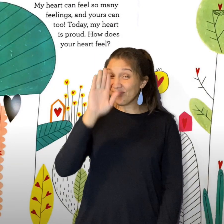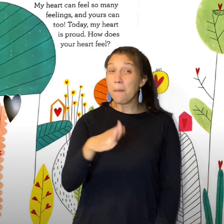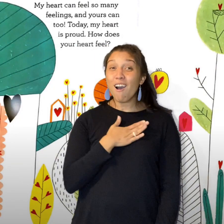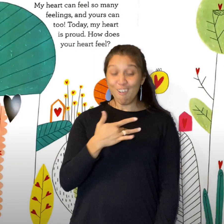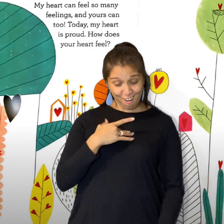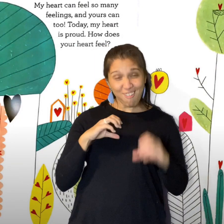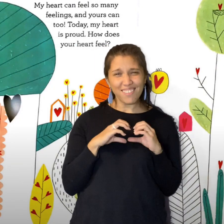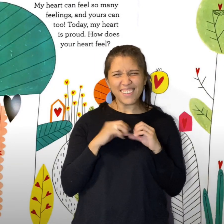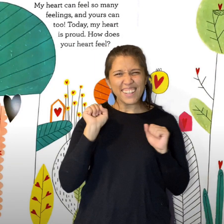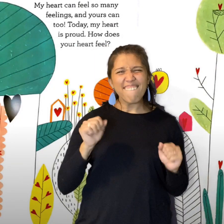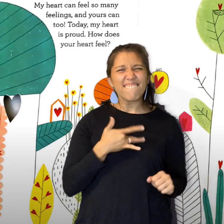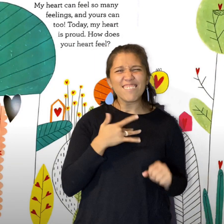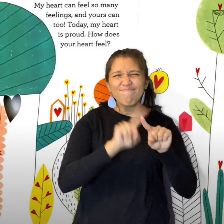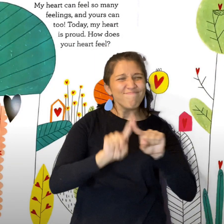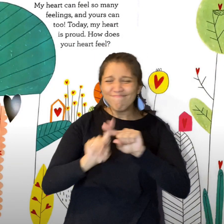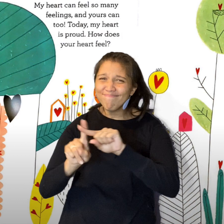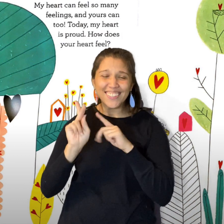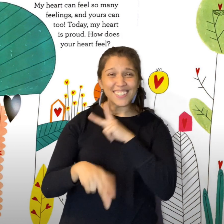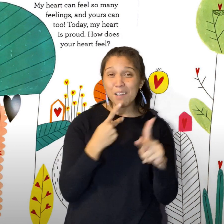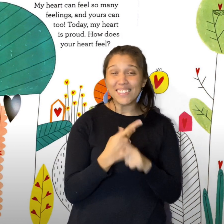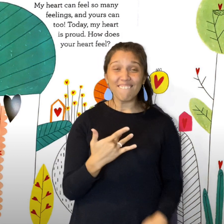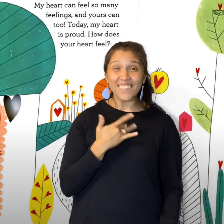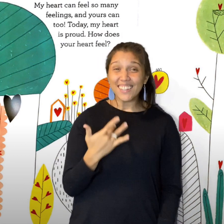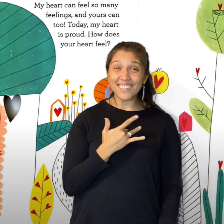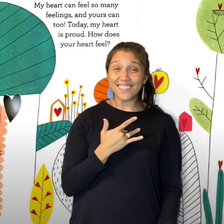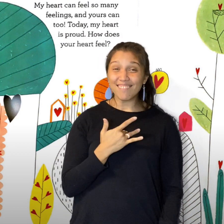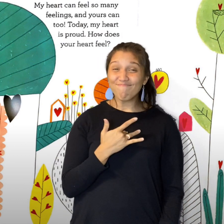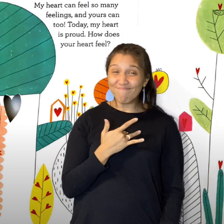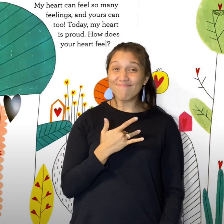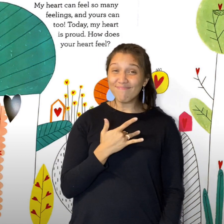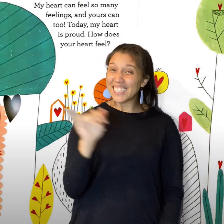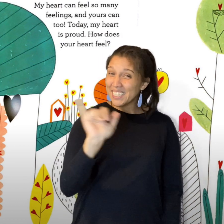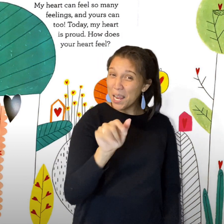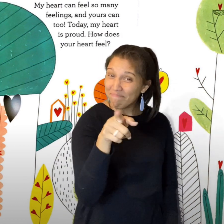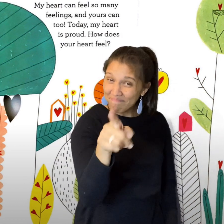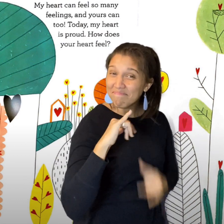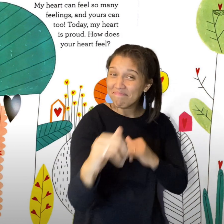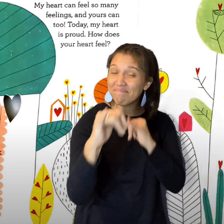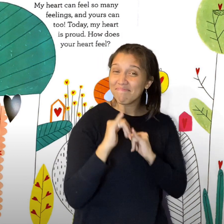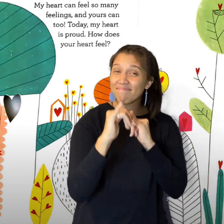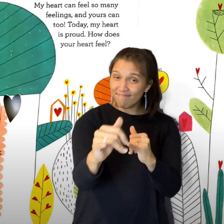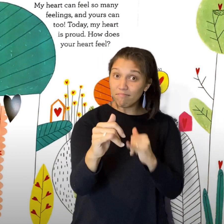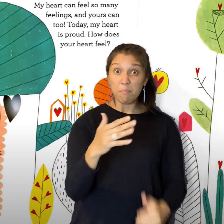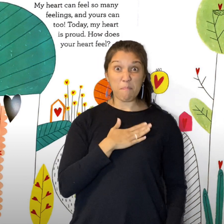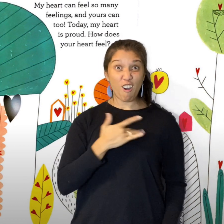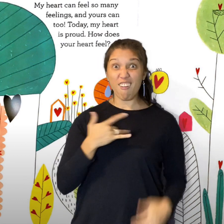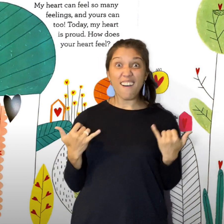My heart can feel so many feelings. And yours can too. Today,